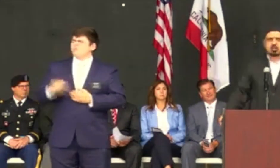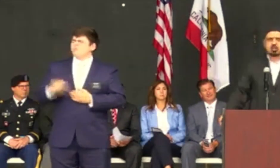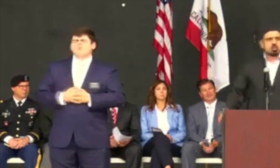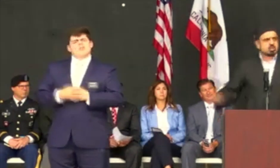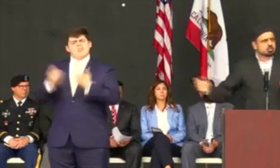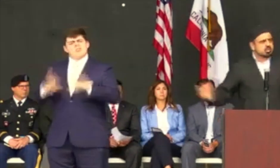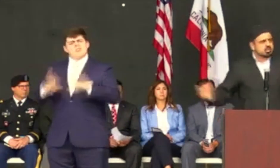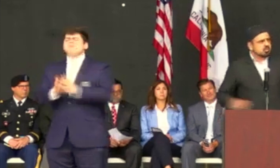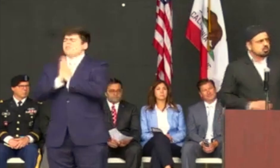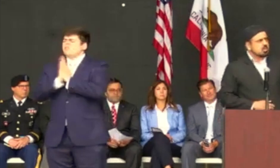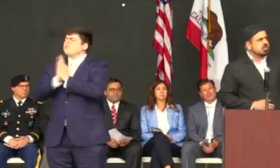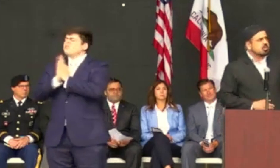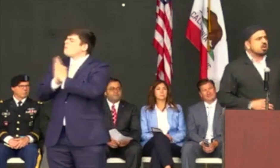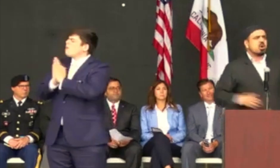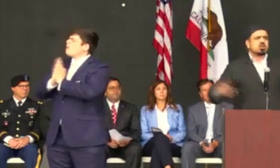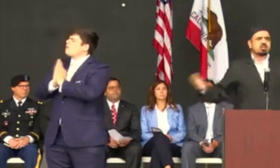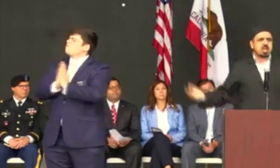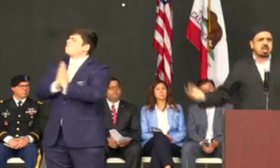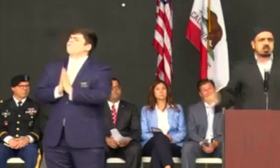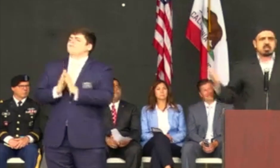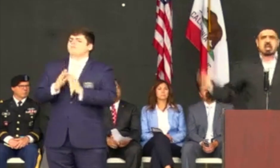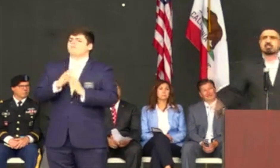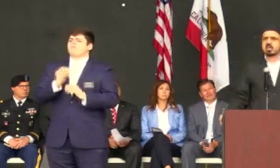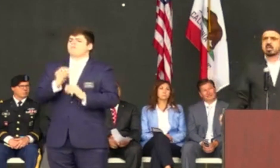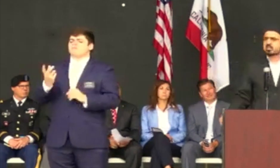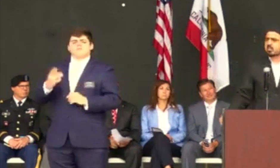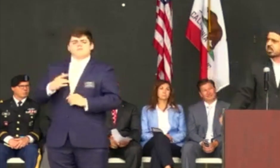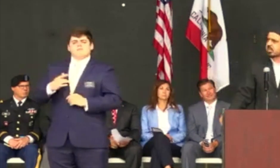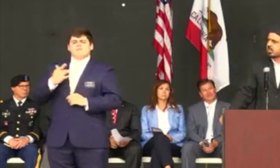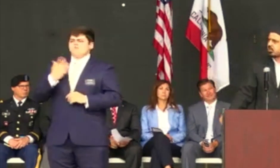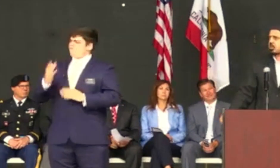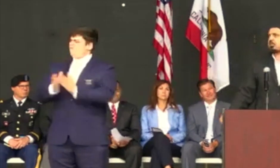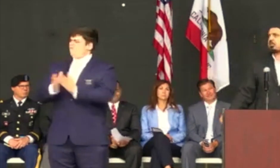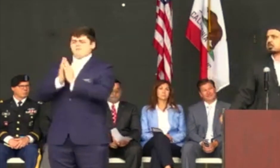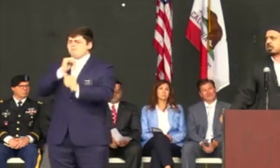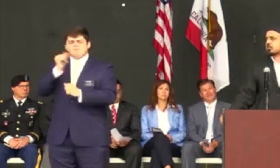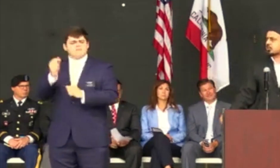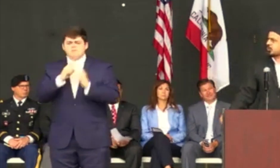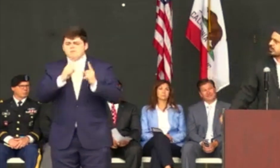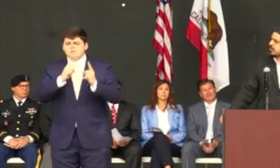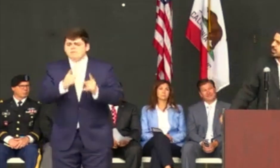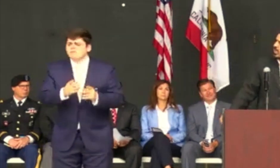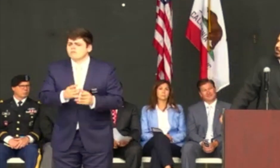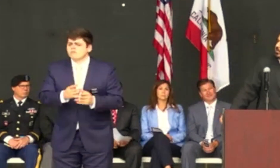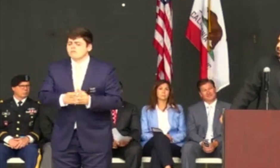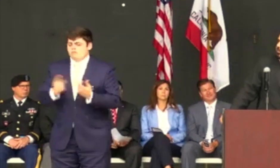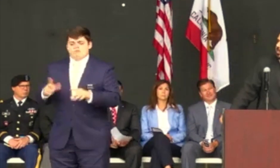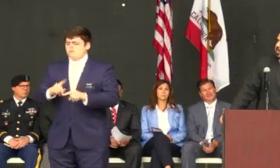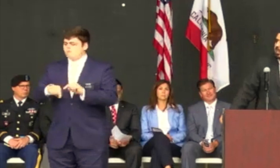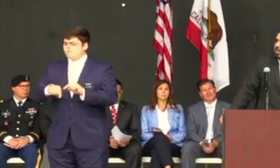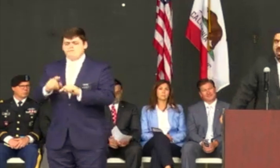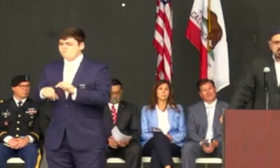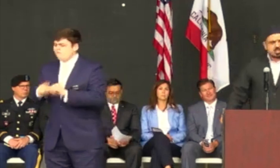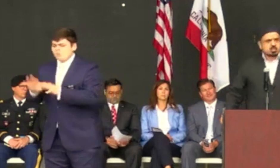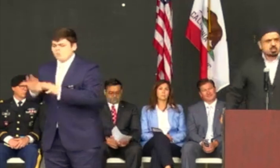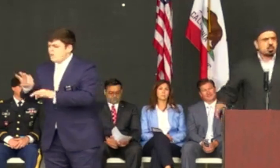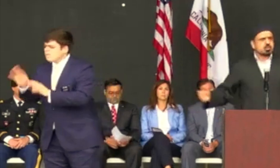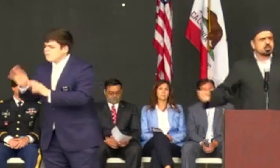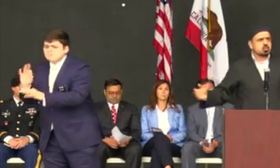street to street all over town, but he can't find his snake or the person that stole his snake. And as he's going through it towards